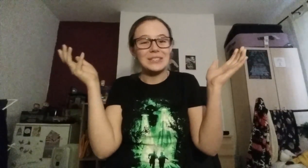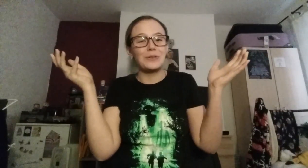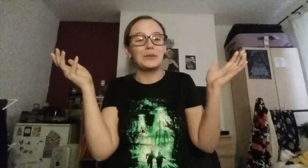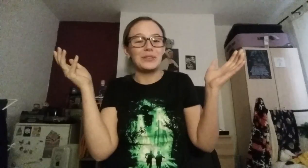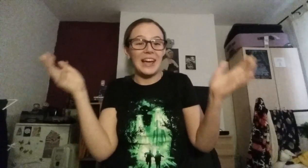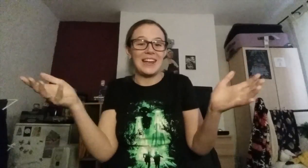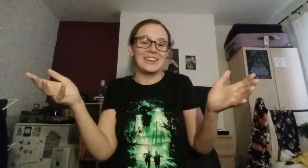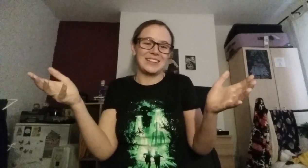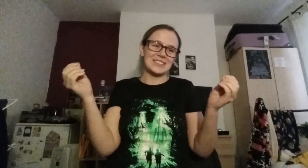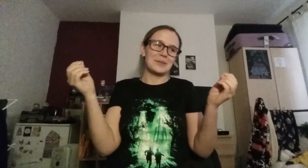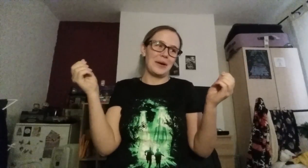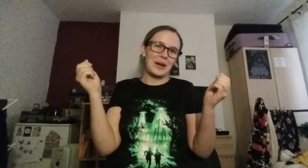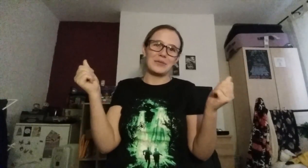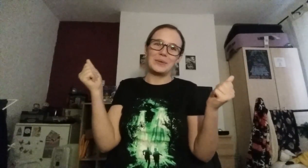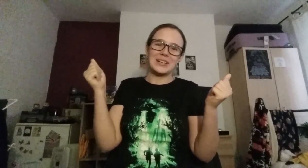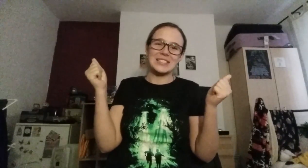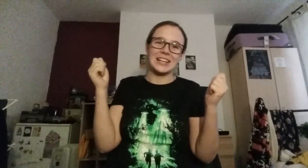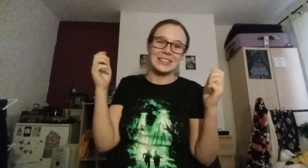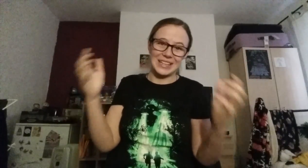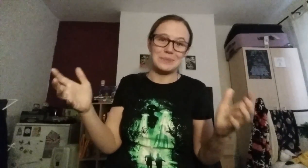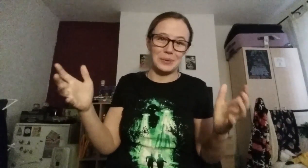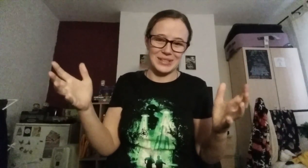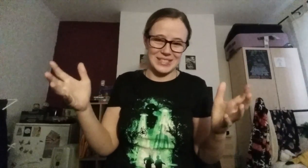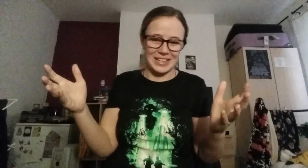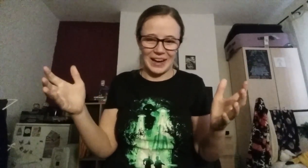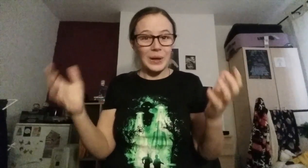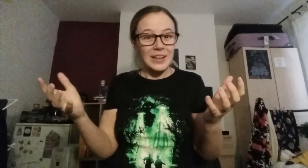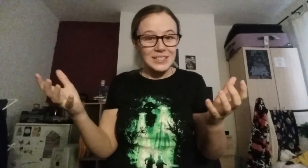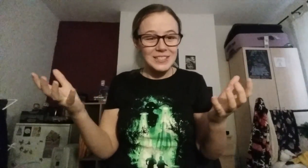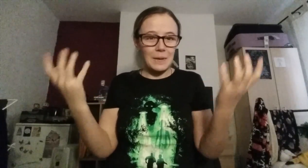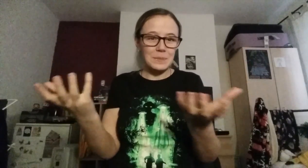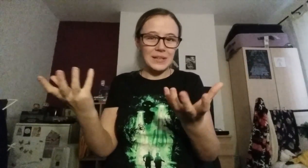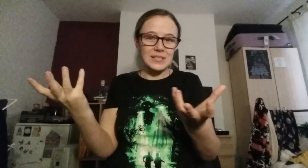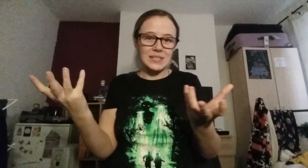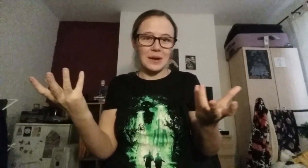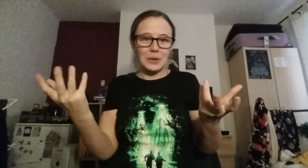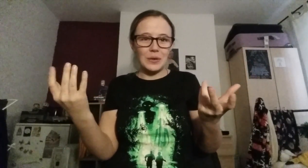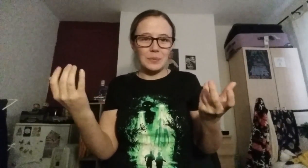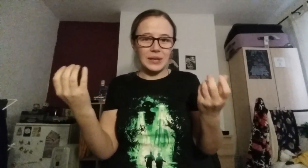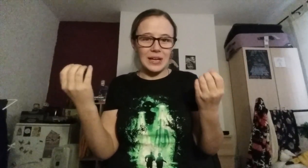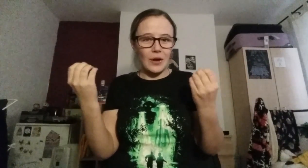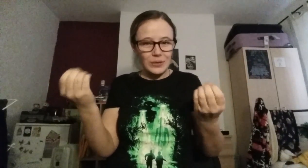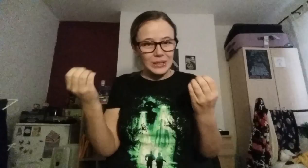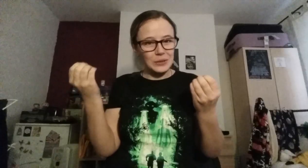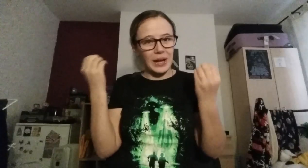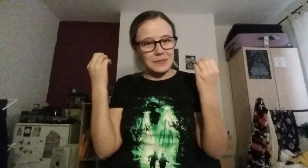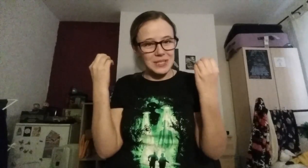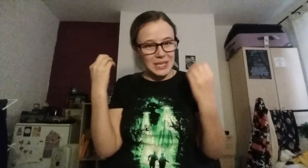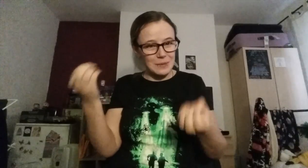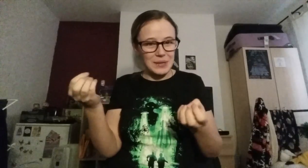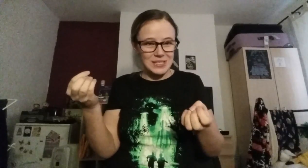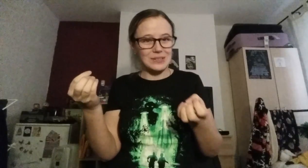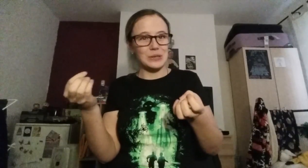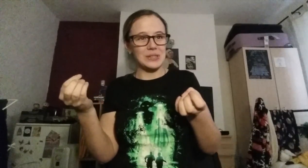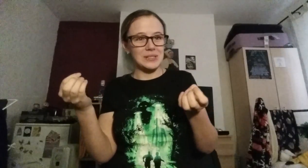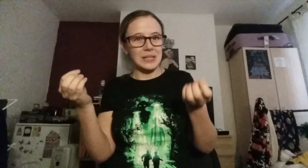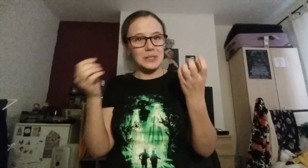is full of lead. So now everyone is getting lead poisoning. What? Companies that would normally only look after their best interests are